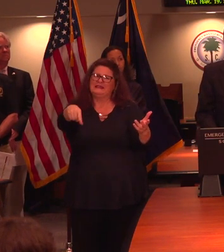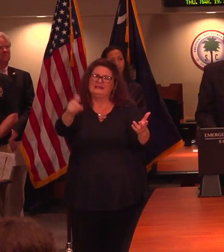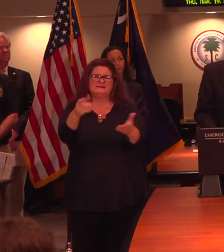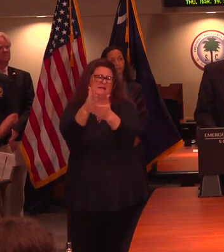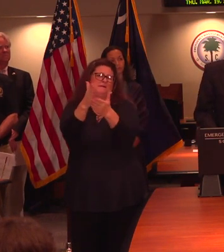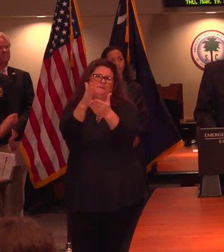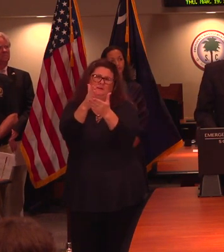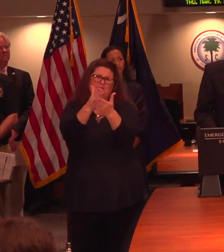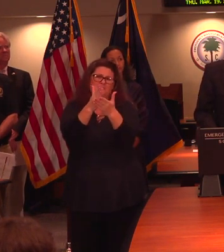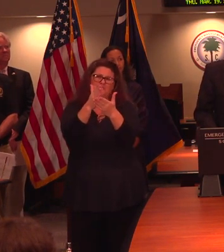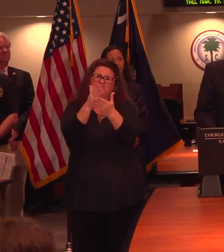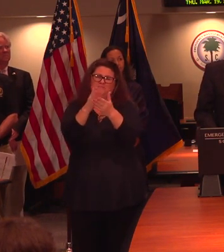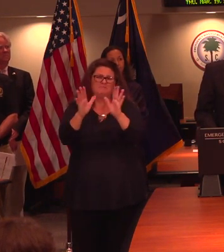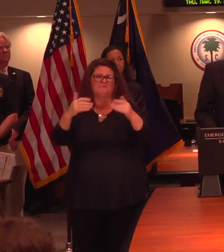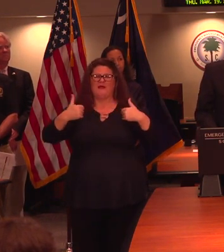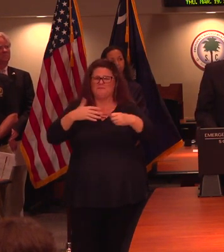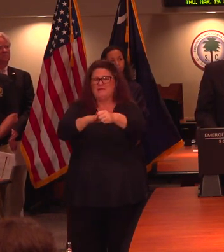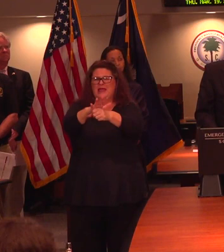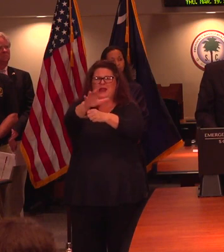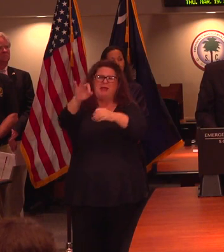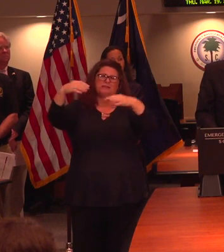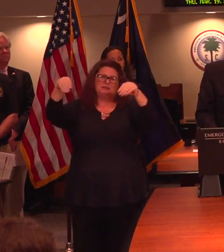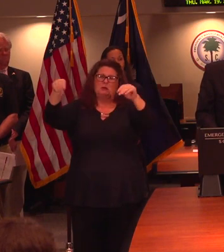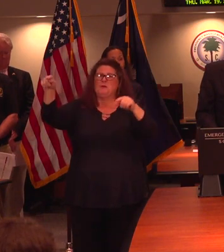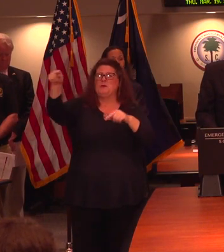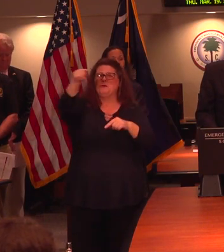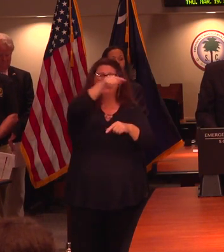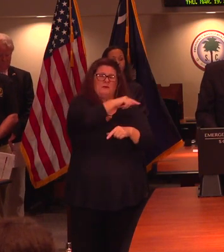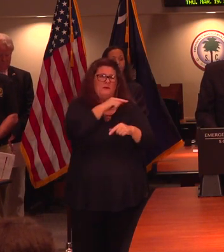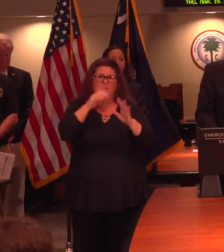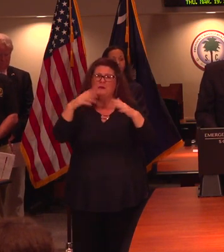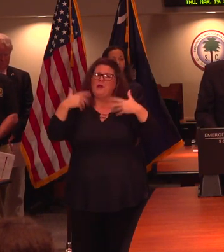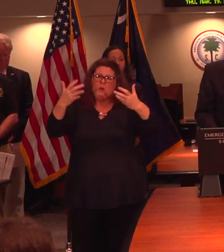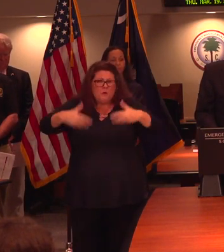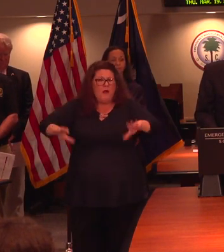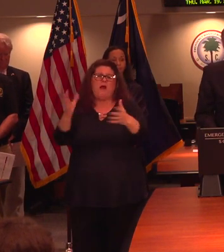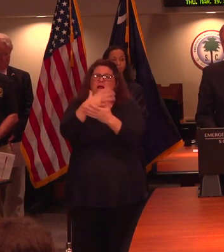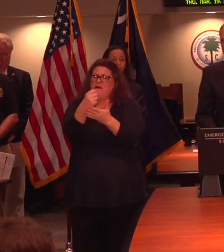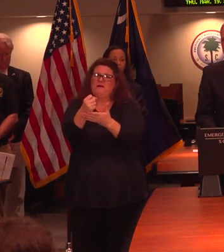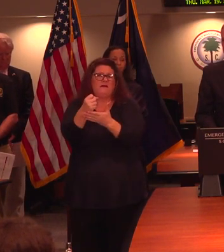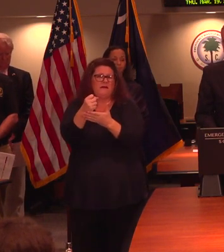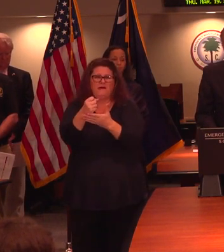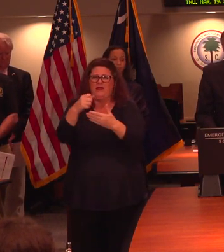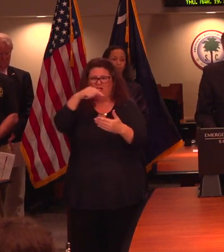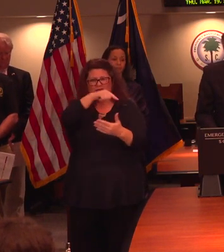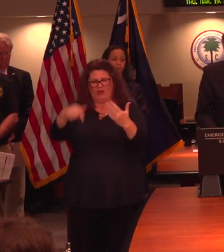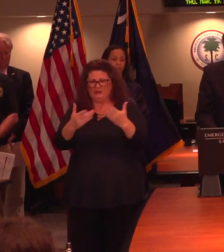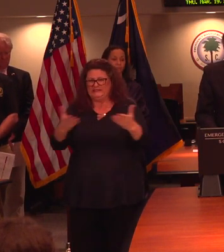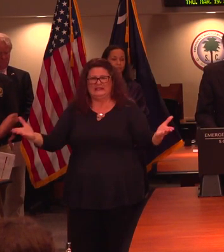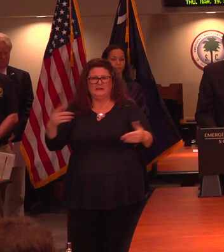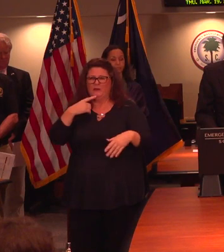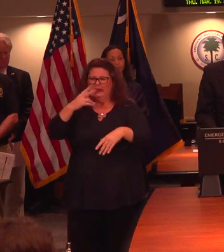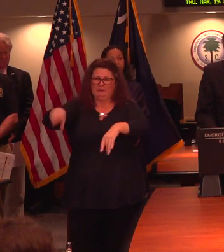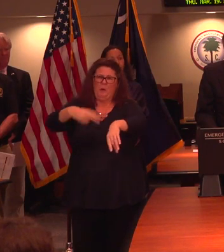We have plenty of retailers as well as wholesalers going to see that we don't run out of these common everyday items that we